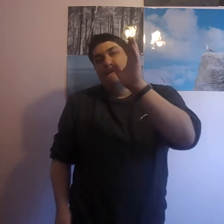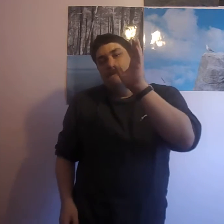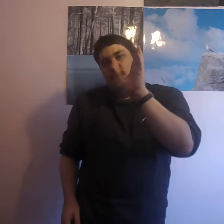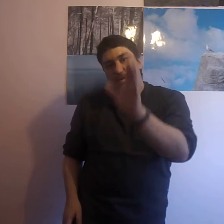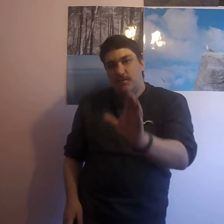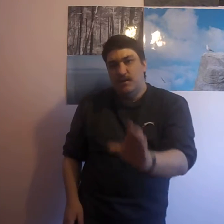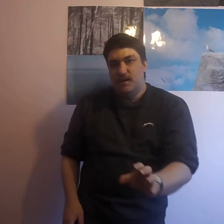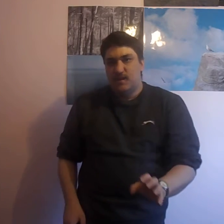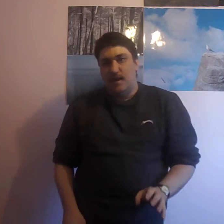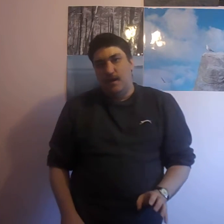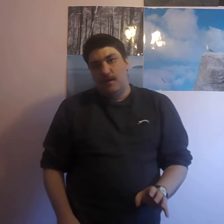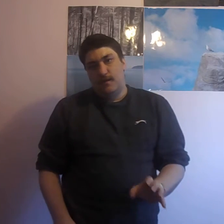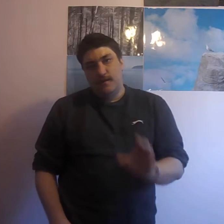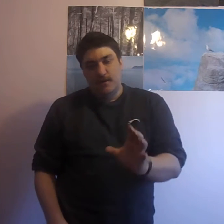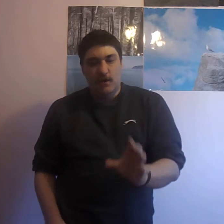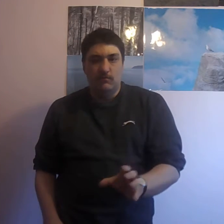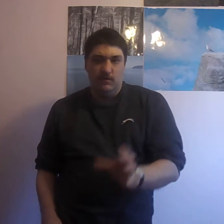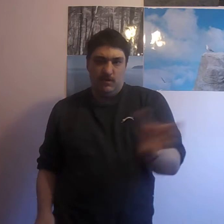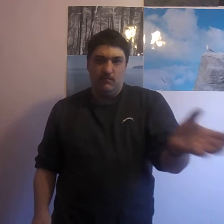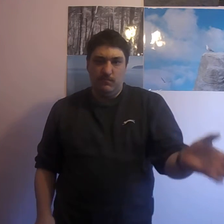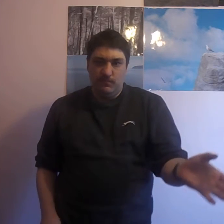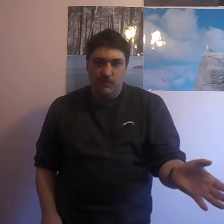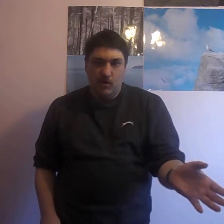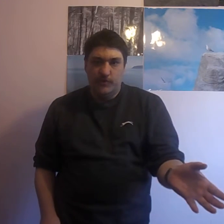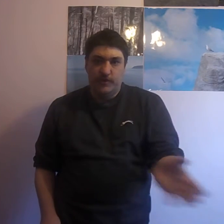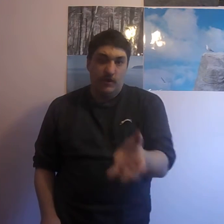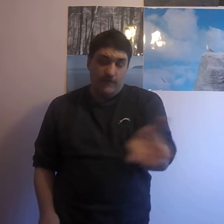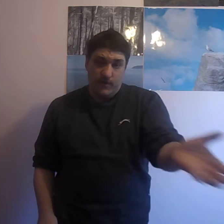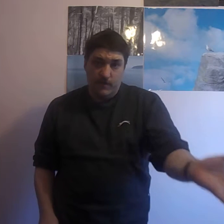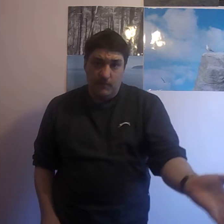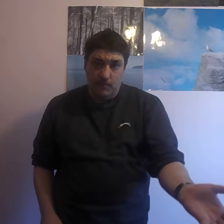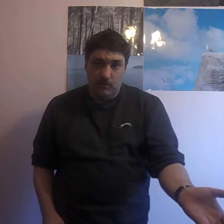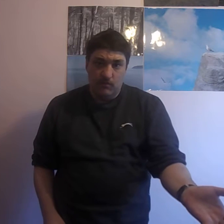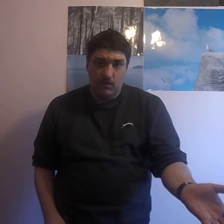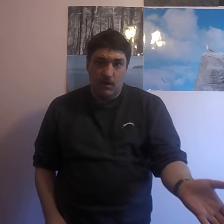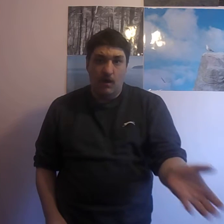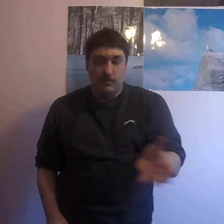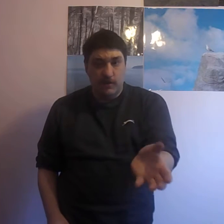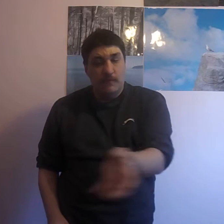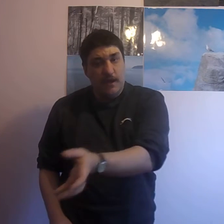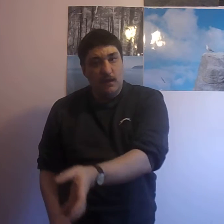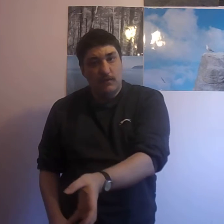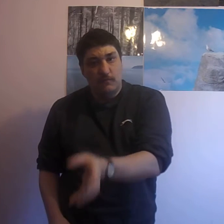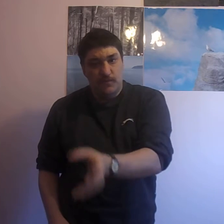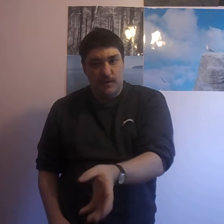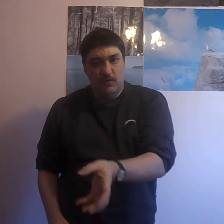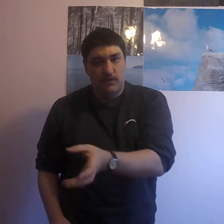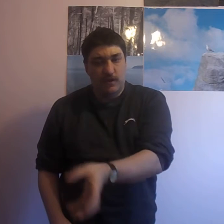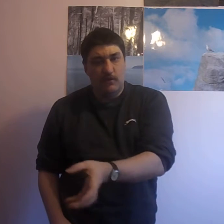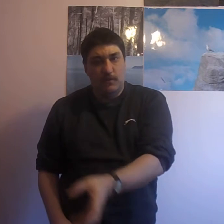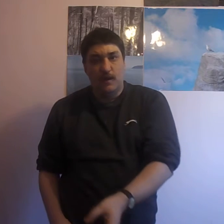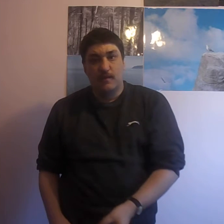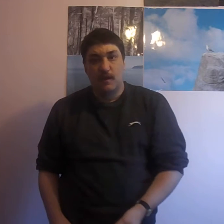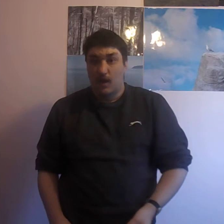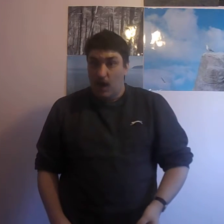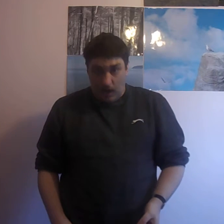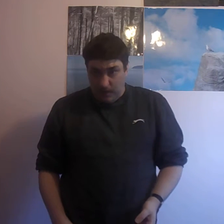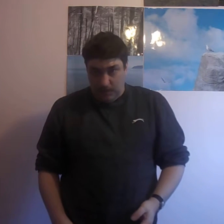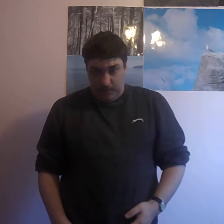somebody did say, they said, oh, you know, Naughty Dog, for example, are still making some pretty good single players. And that might be